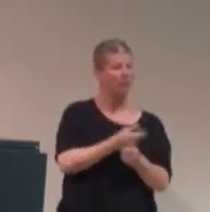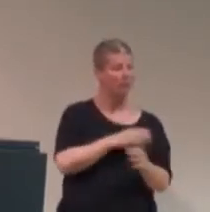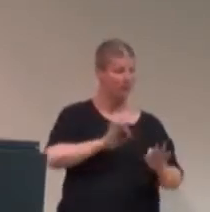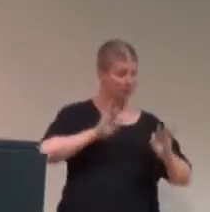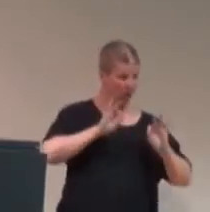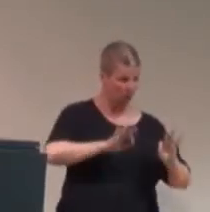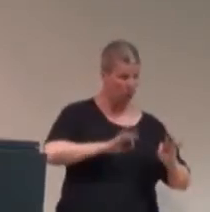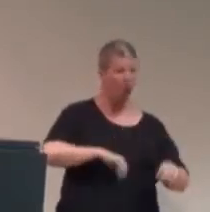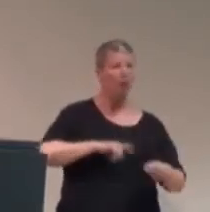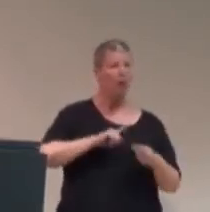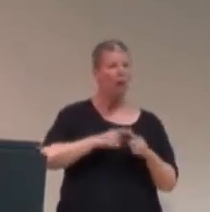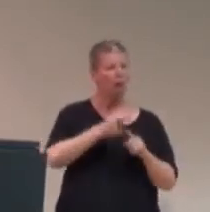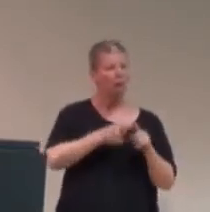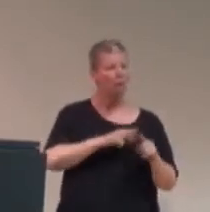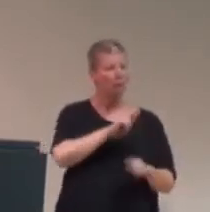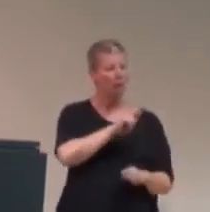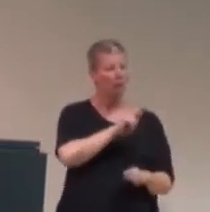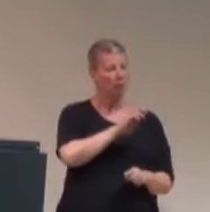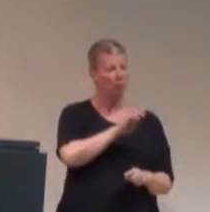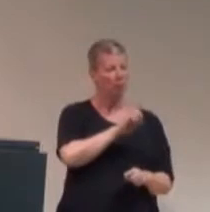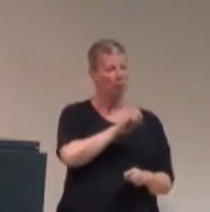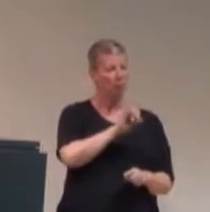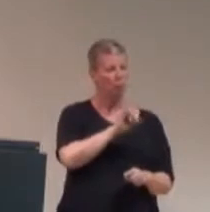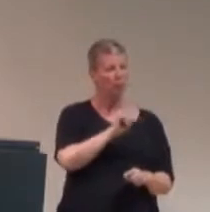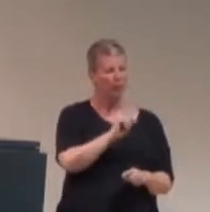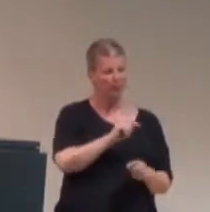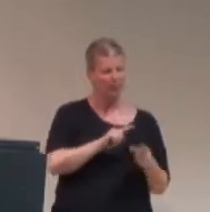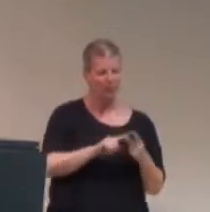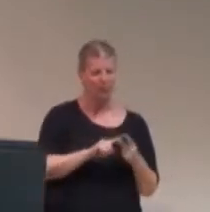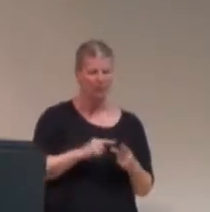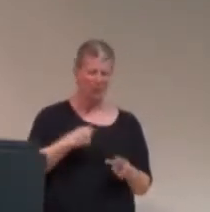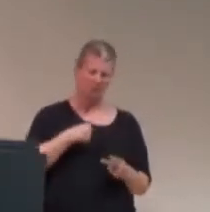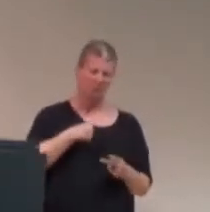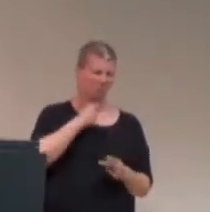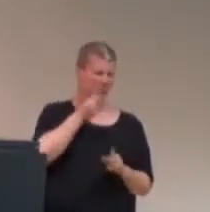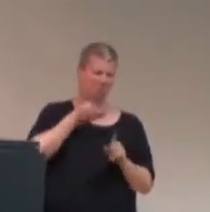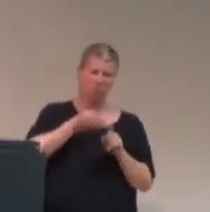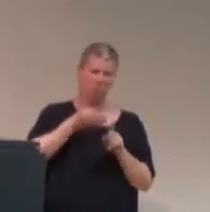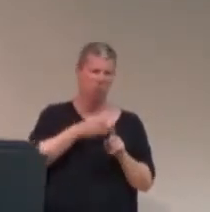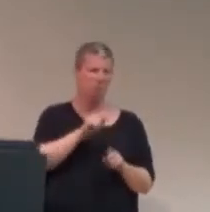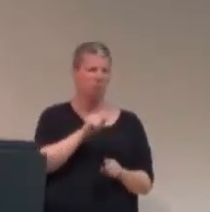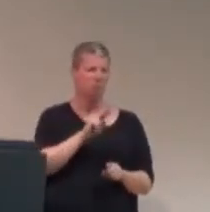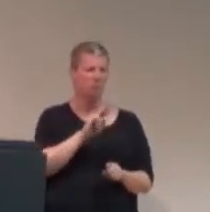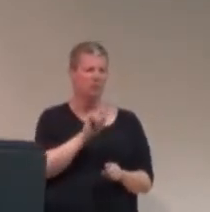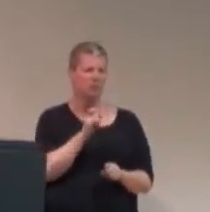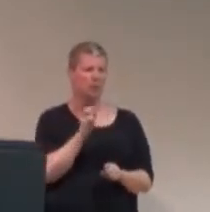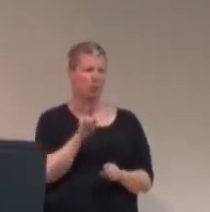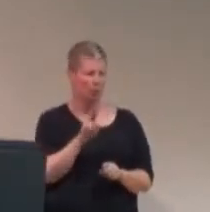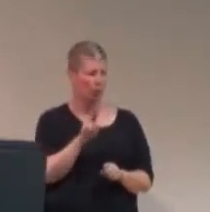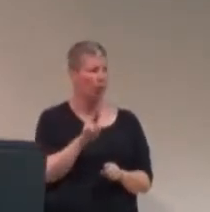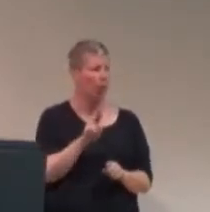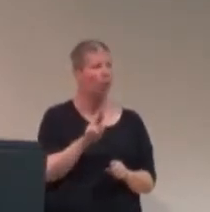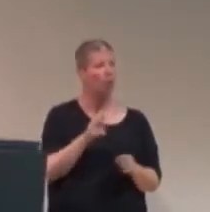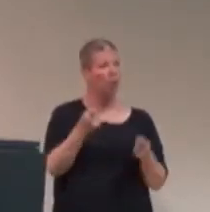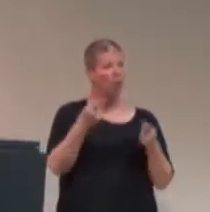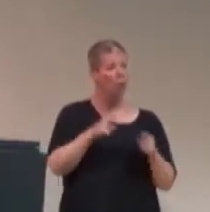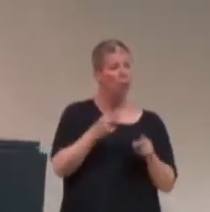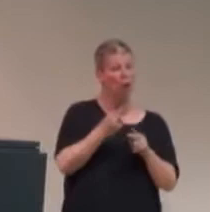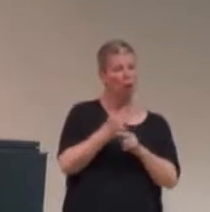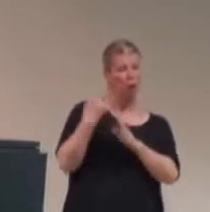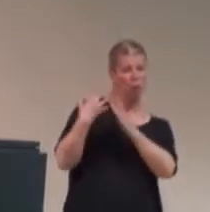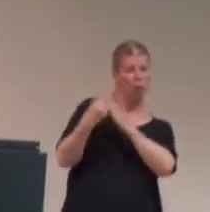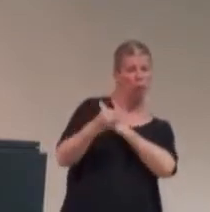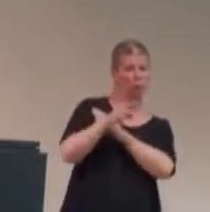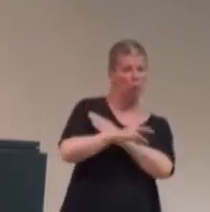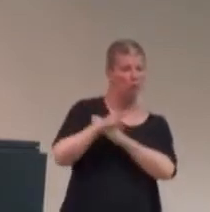Tumblr. Oddly enough. And... Even though we don't use Tumblr, really. And... As such, just using external sites